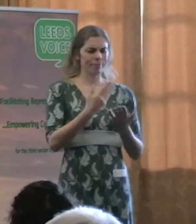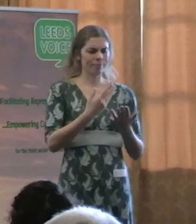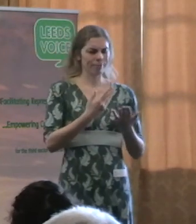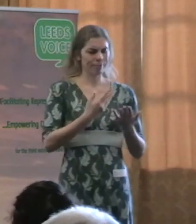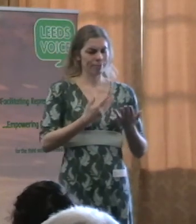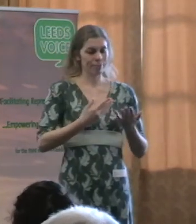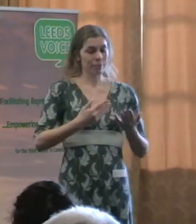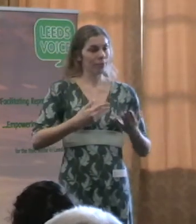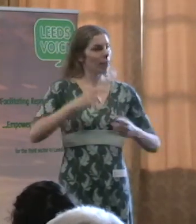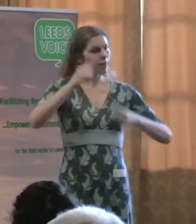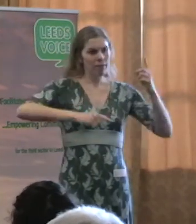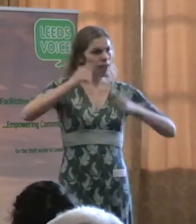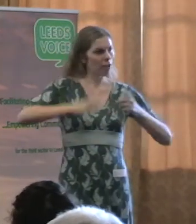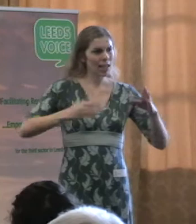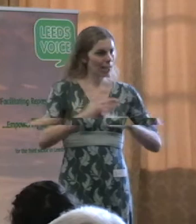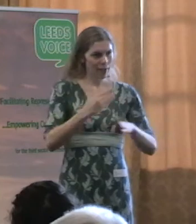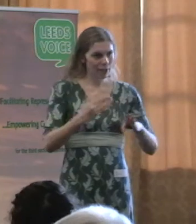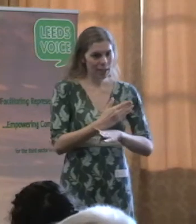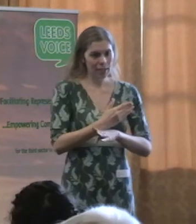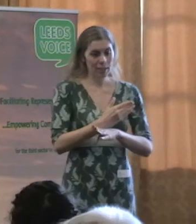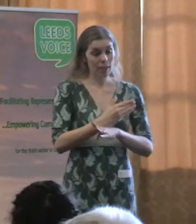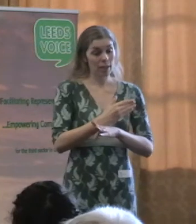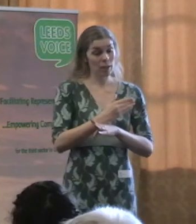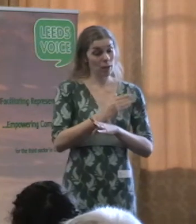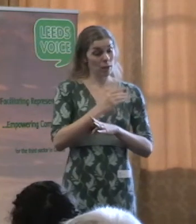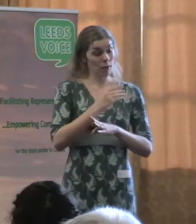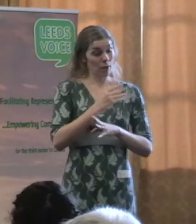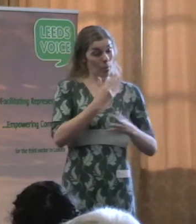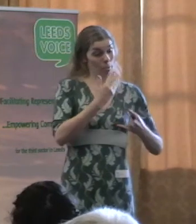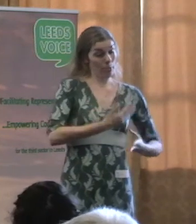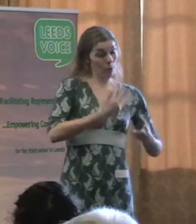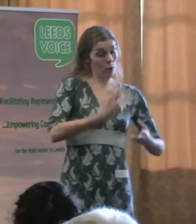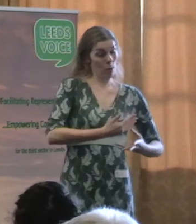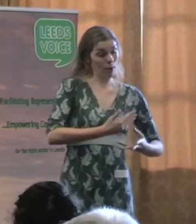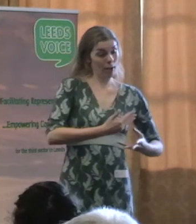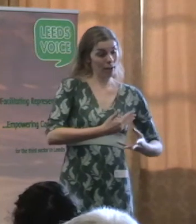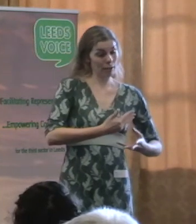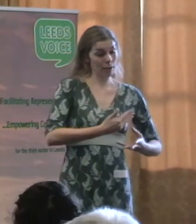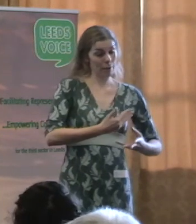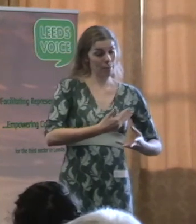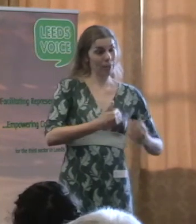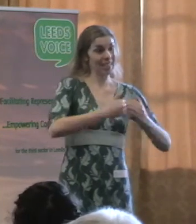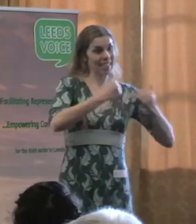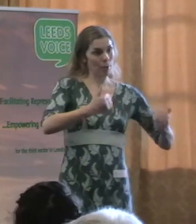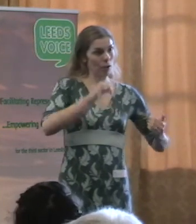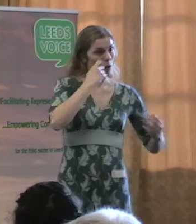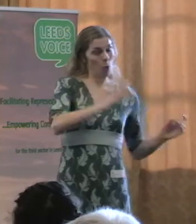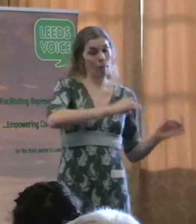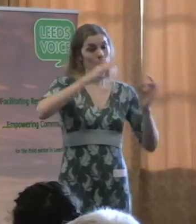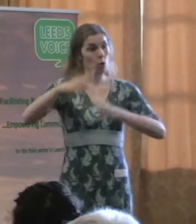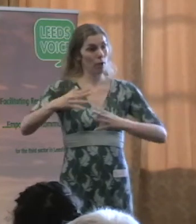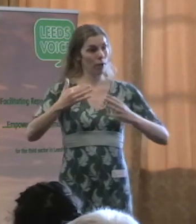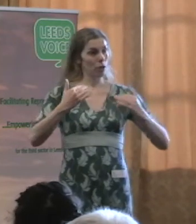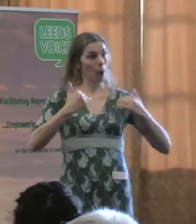activities that are going to move to a public health budget. And